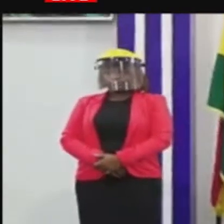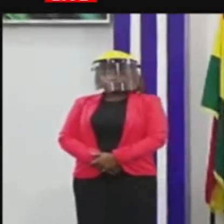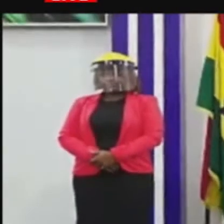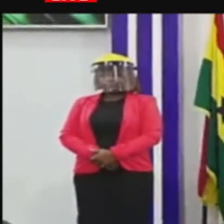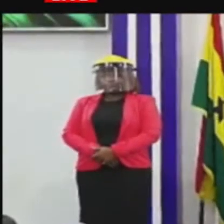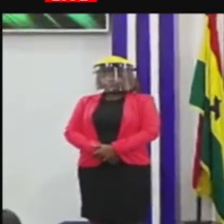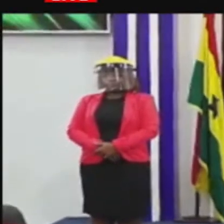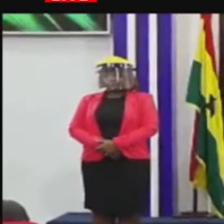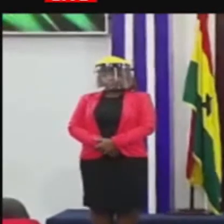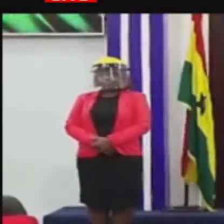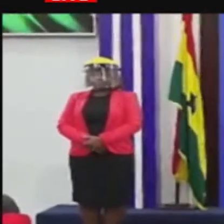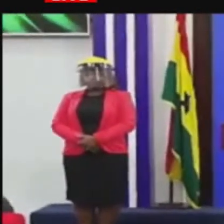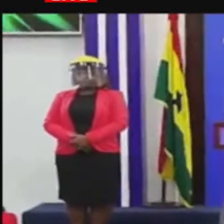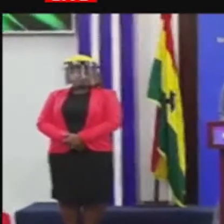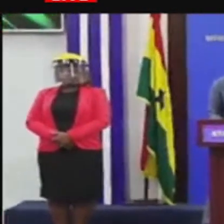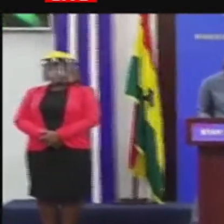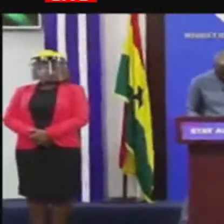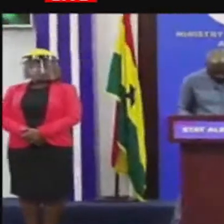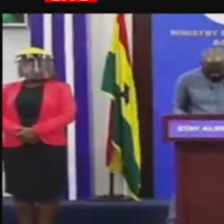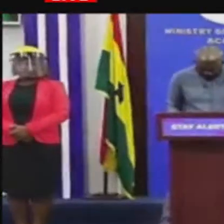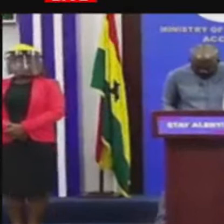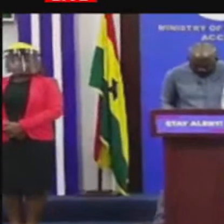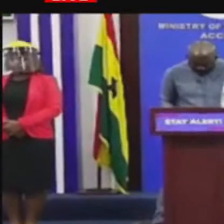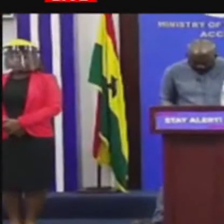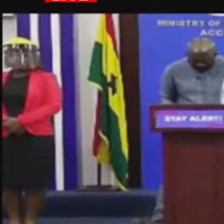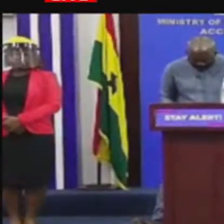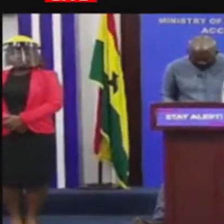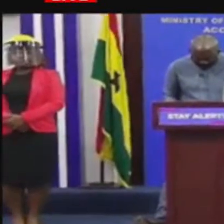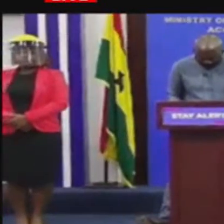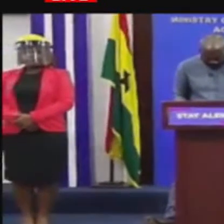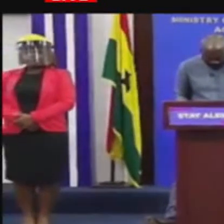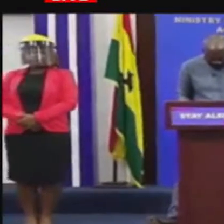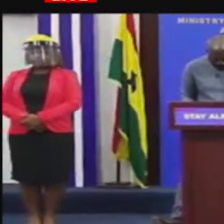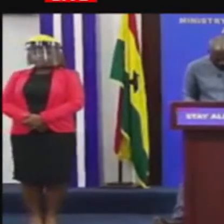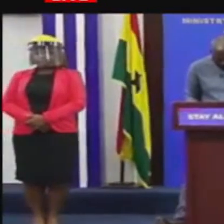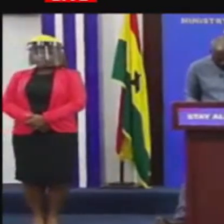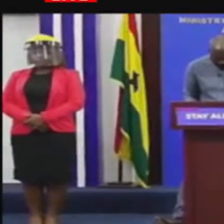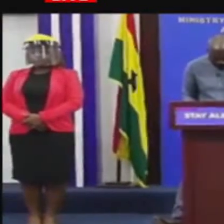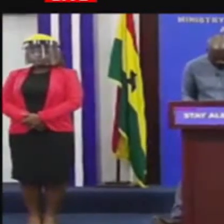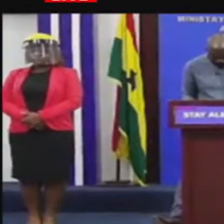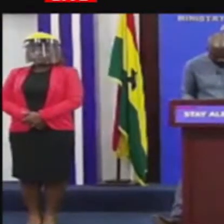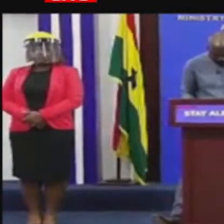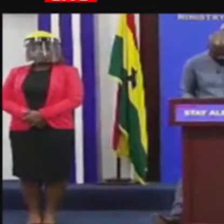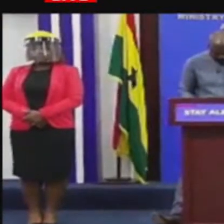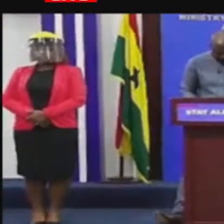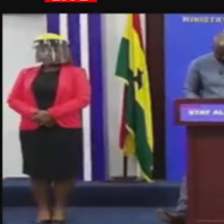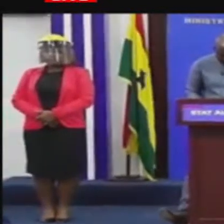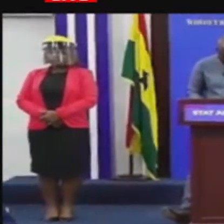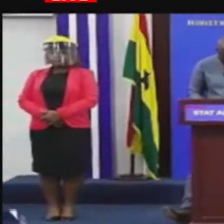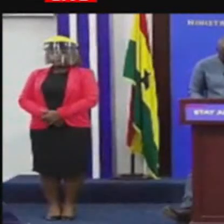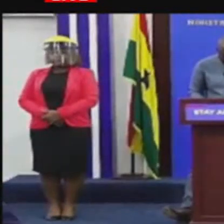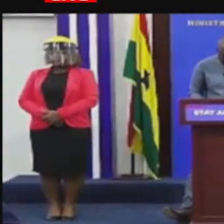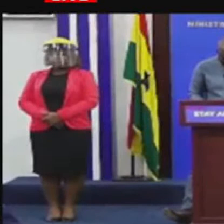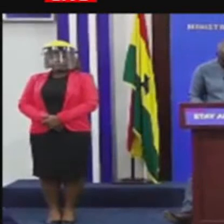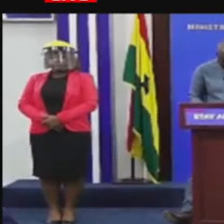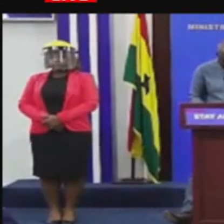to this whole enforcement and I also want to find out from the Ghana health is how far with arrangements to improve upon the infrastructure